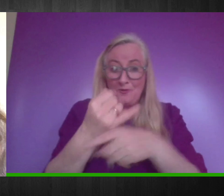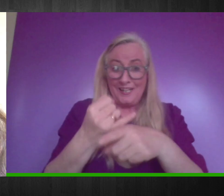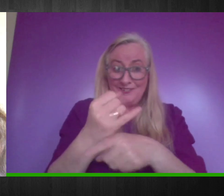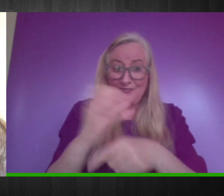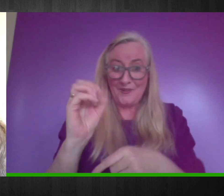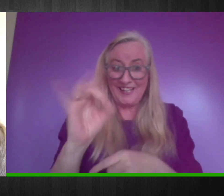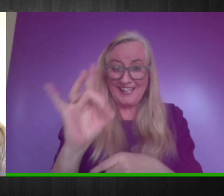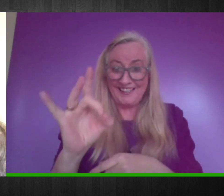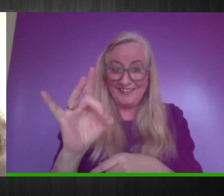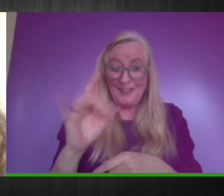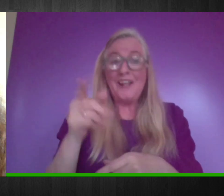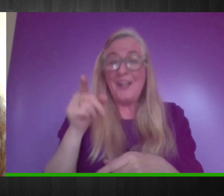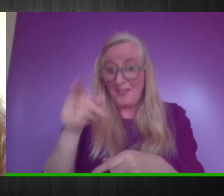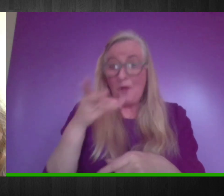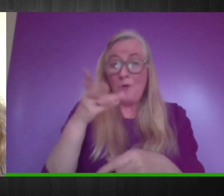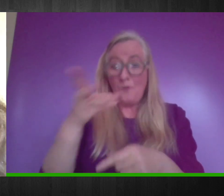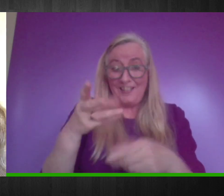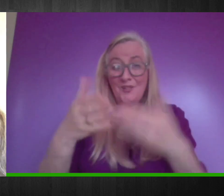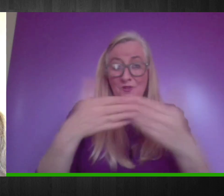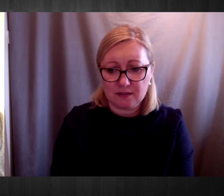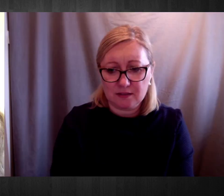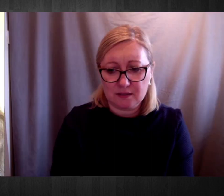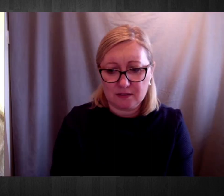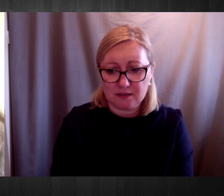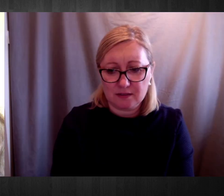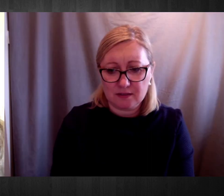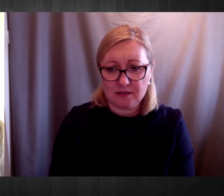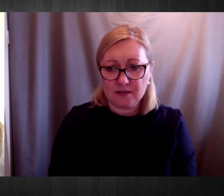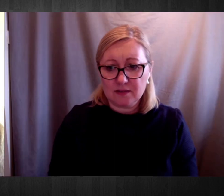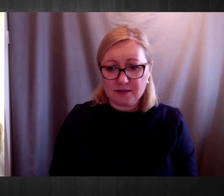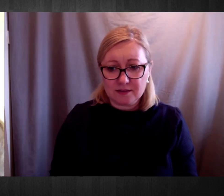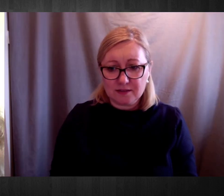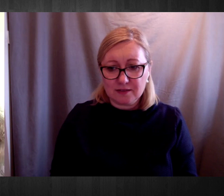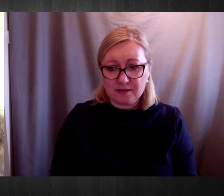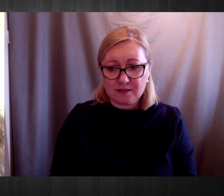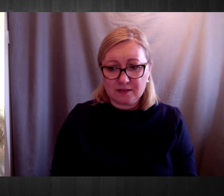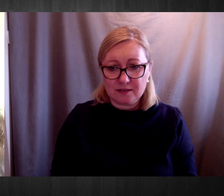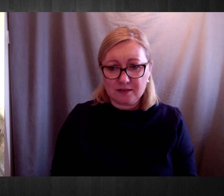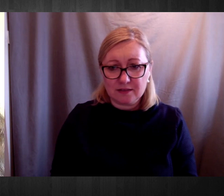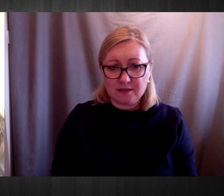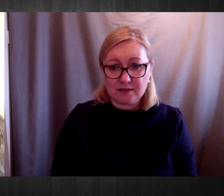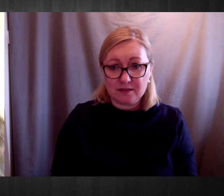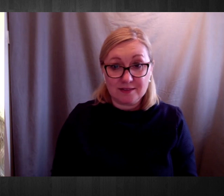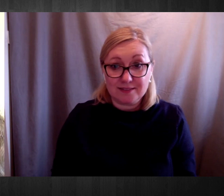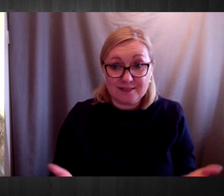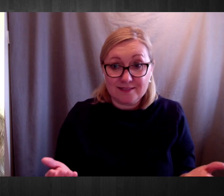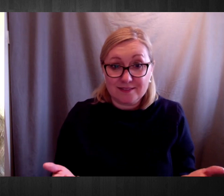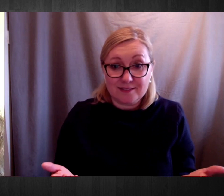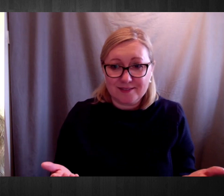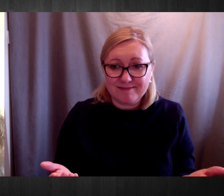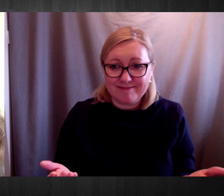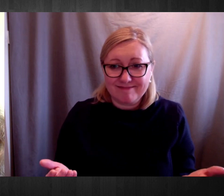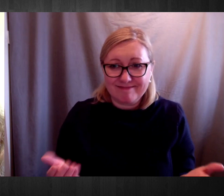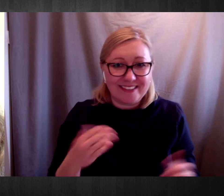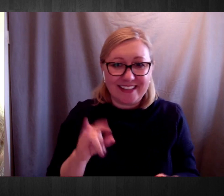webinar this evening called Respecting the Rights of Persons with Disabilities During COVID-19. This is the fourth webinar